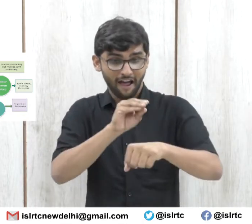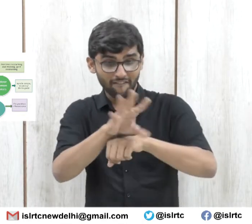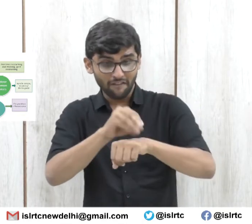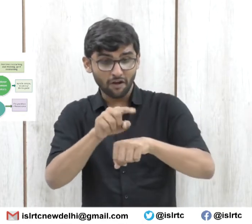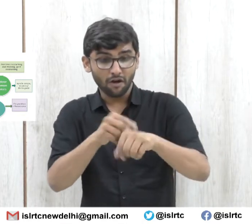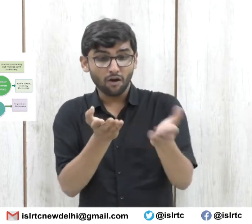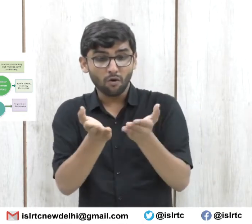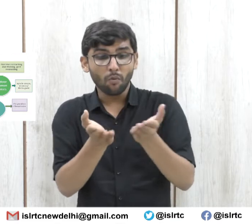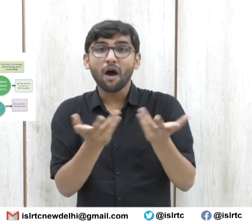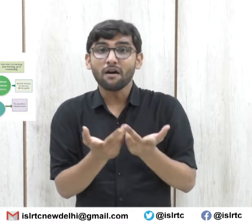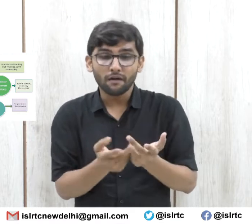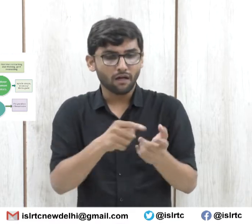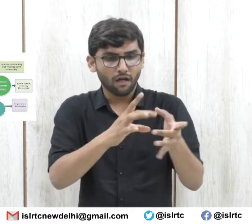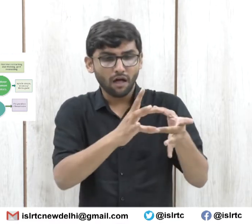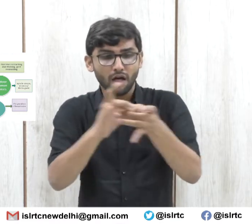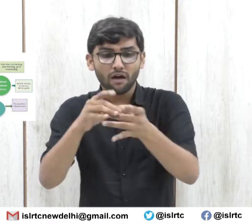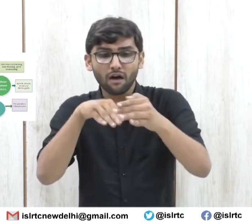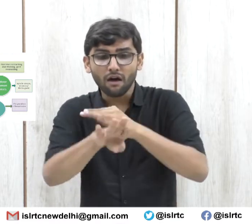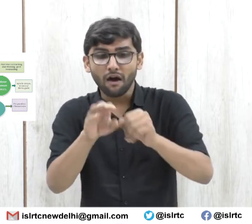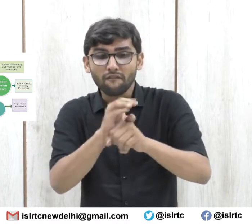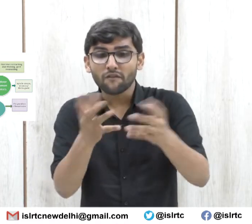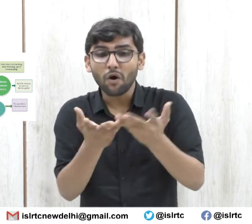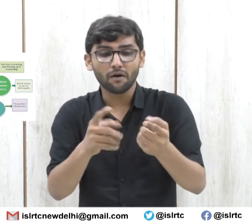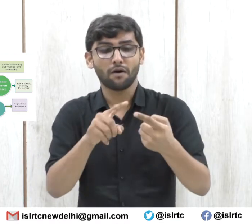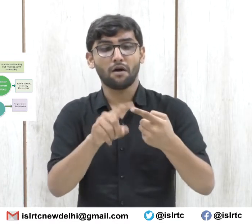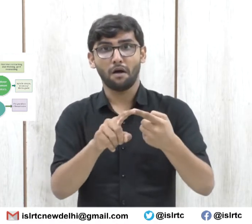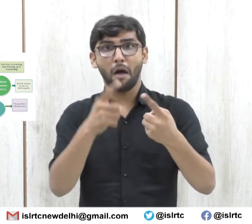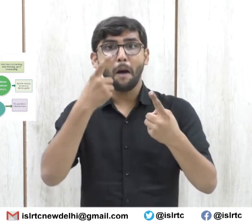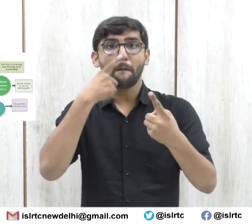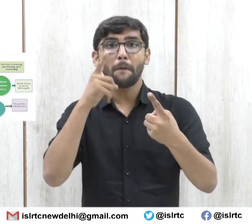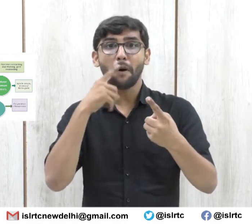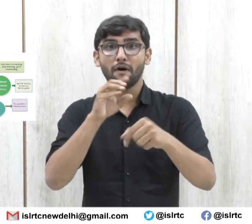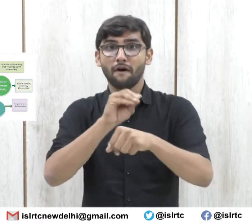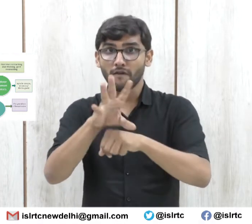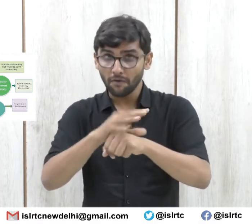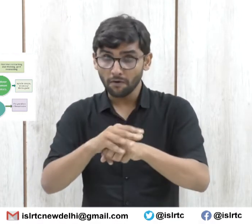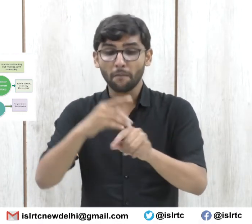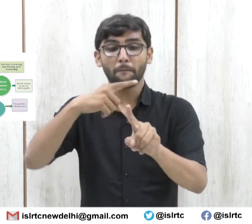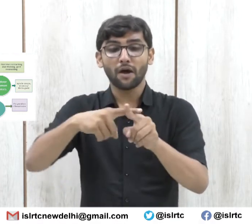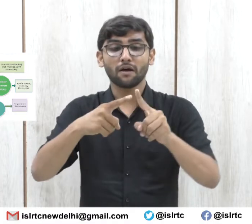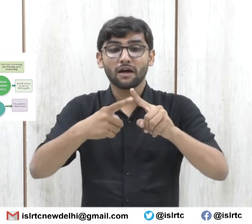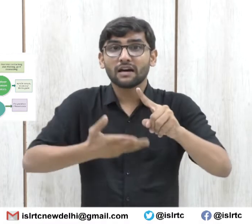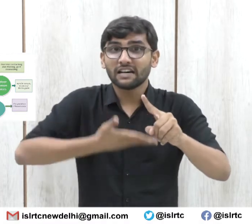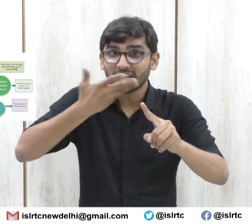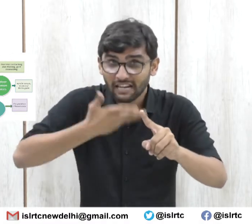.5.5 3 5.5 6 5 6 9.7 7.7.6